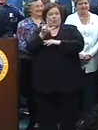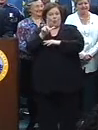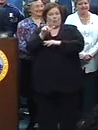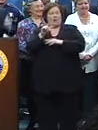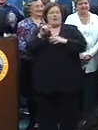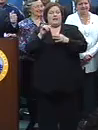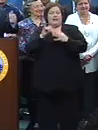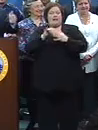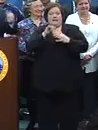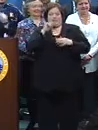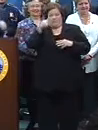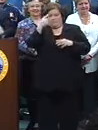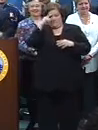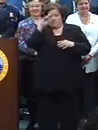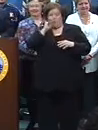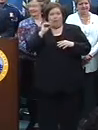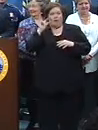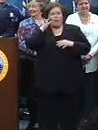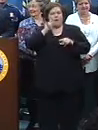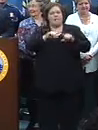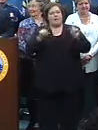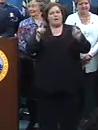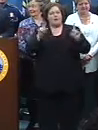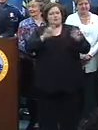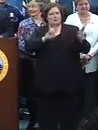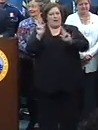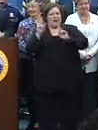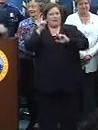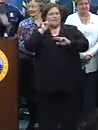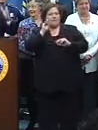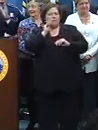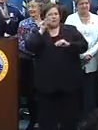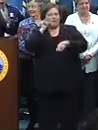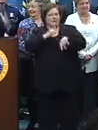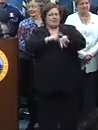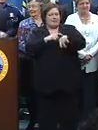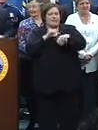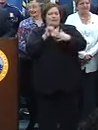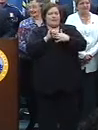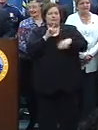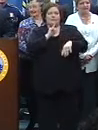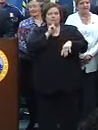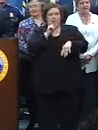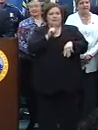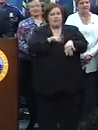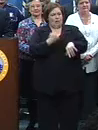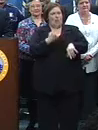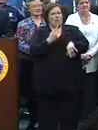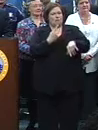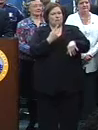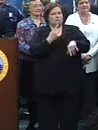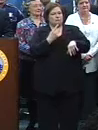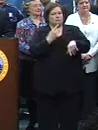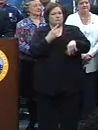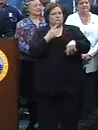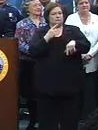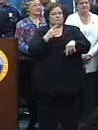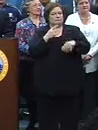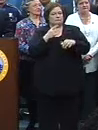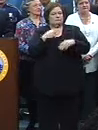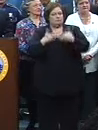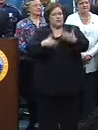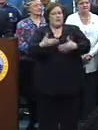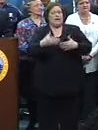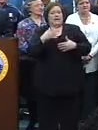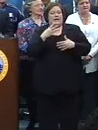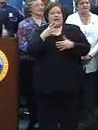prepare for not Mardi Gras, as I was reminded, but the carnival season, which is a very long season. And it is